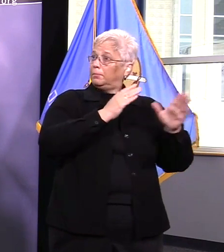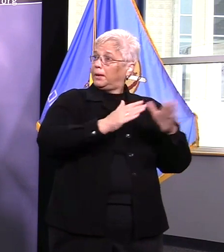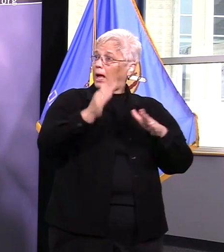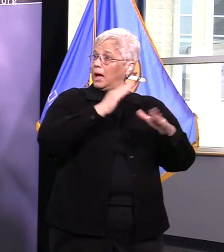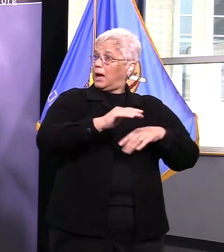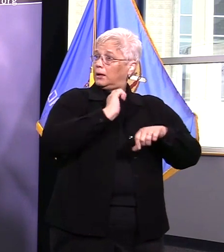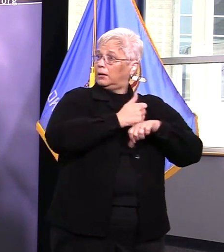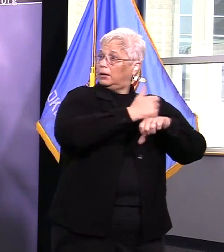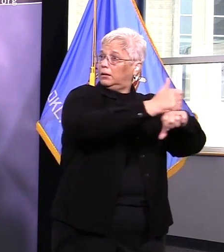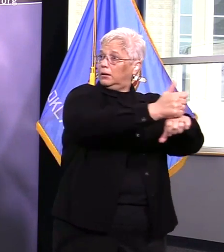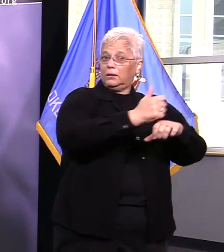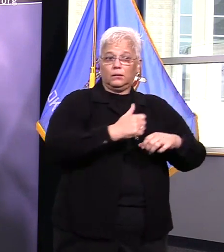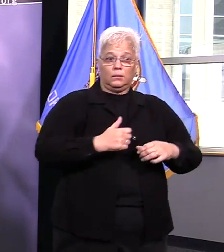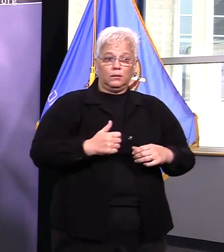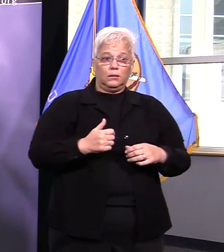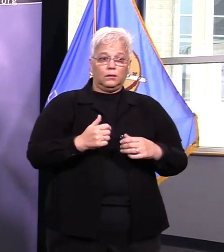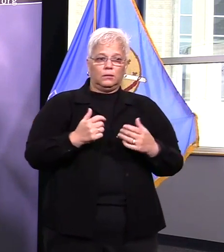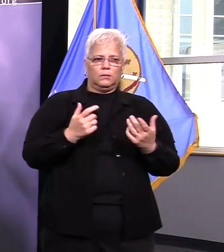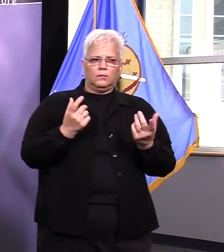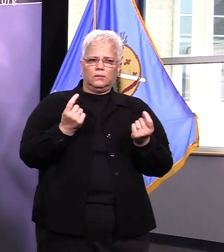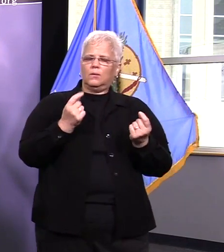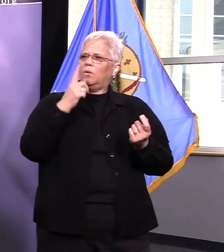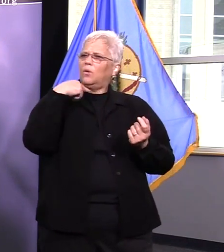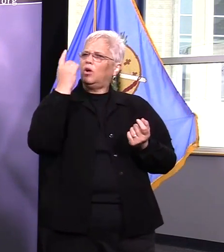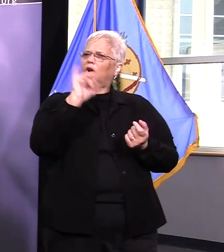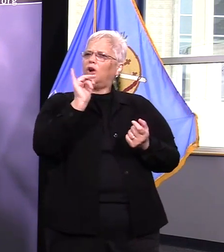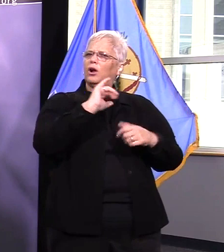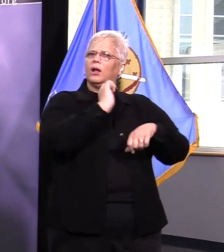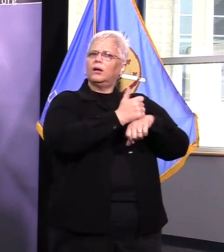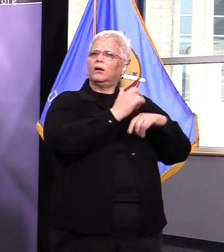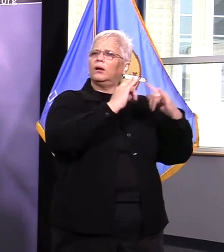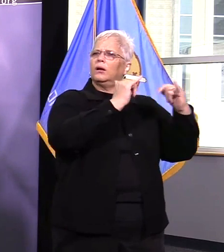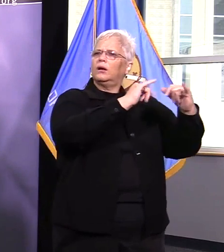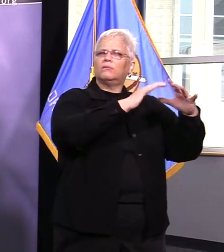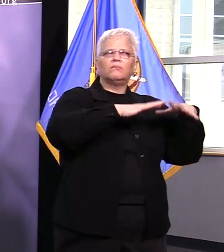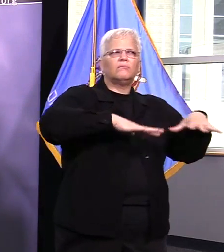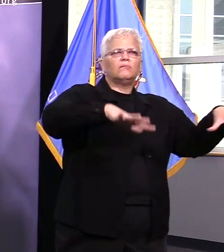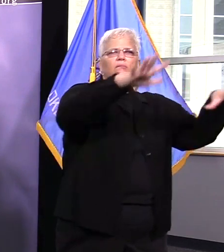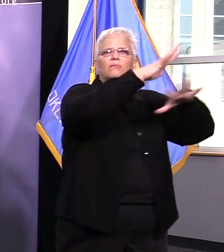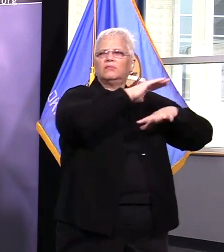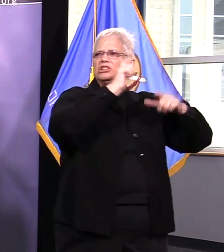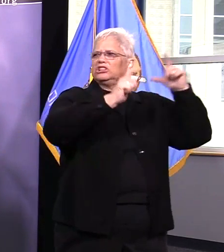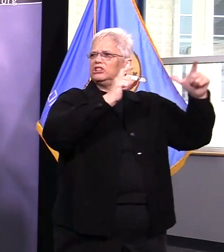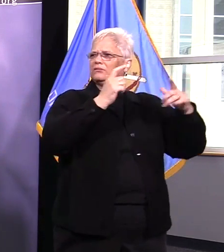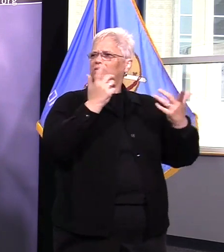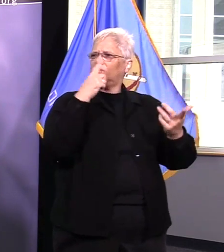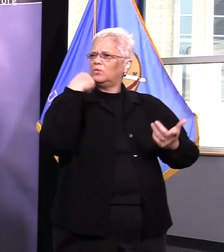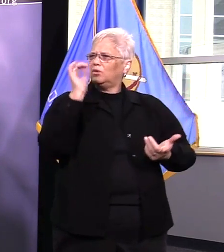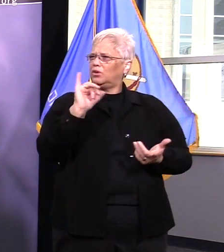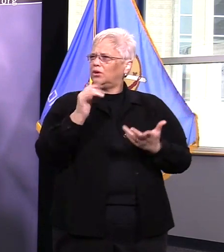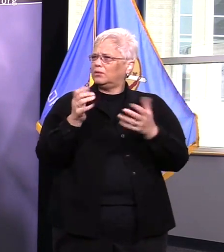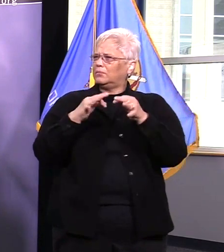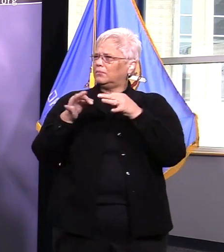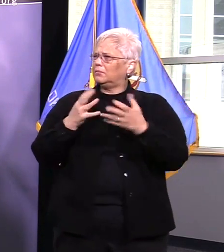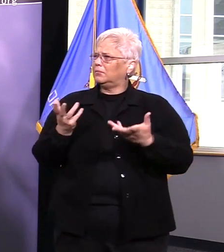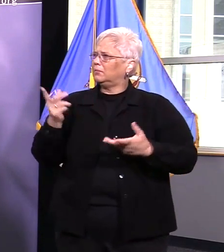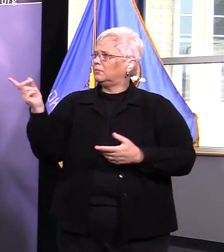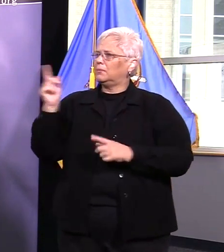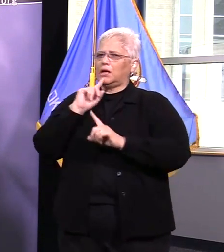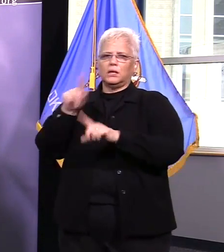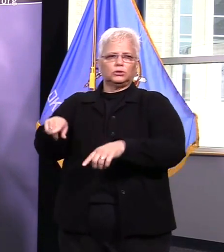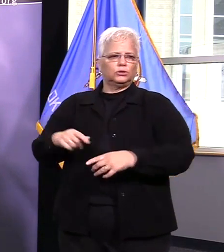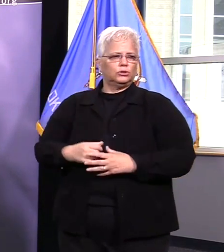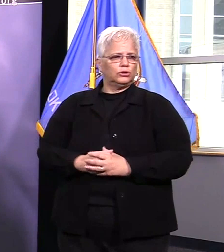so what do they look like so the city of tulsa is involved in that planning but really leading that is tulsa area